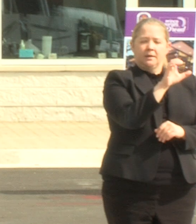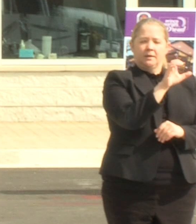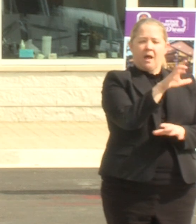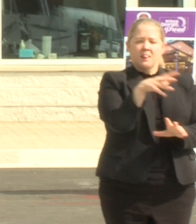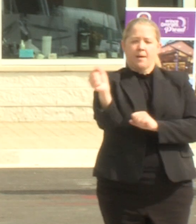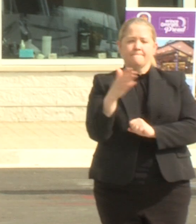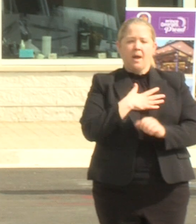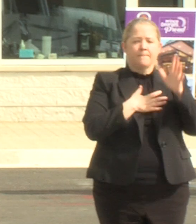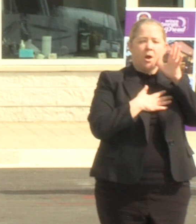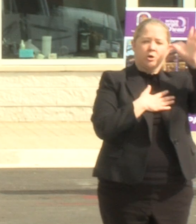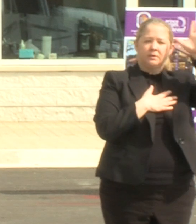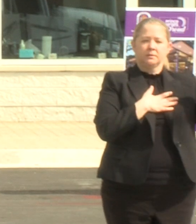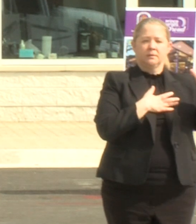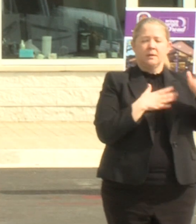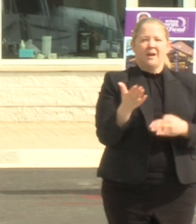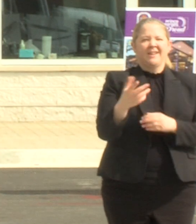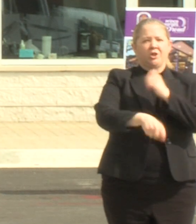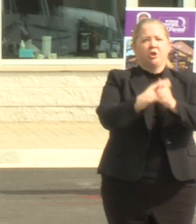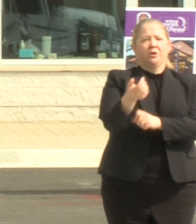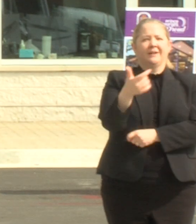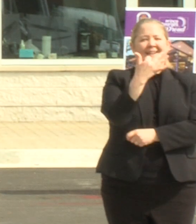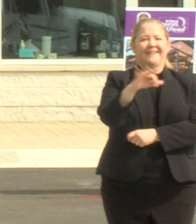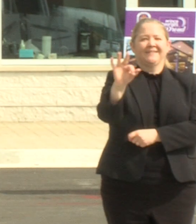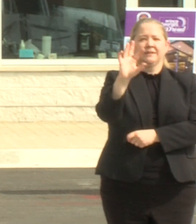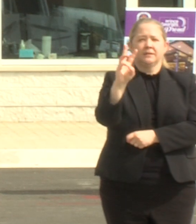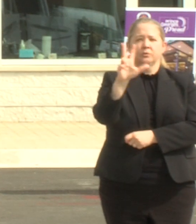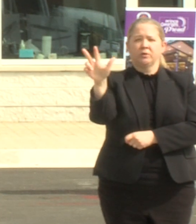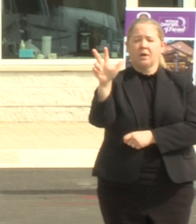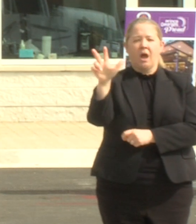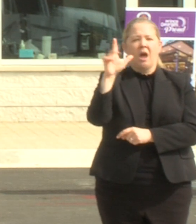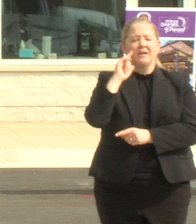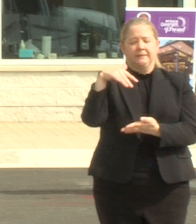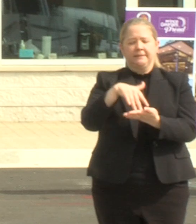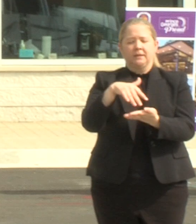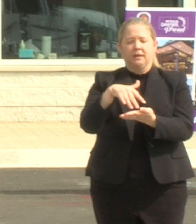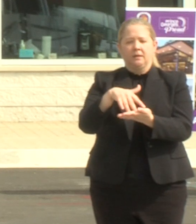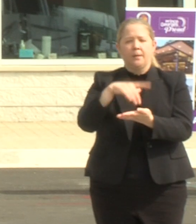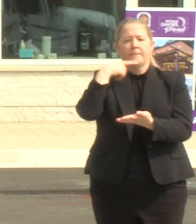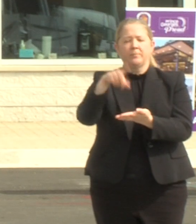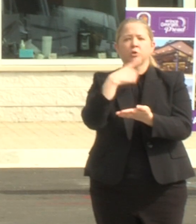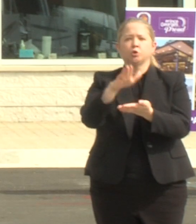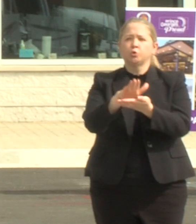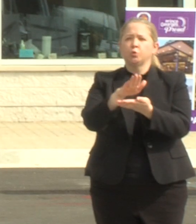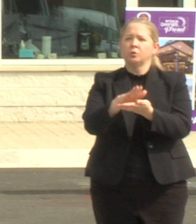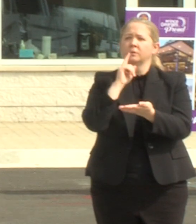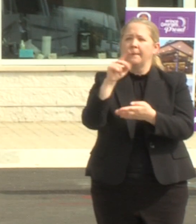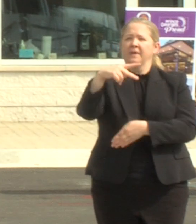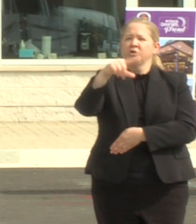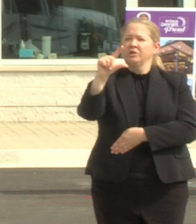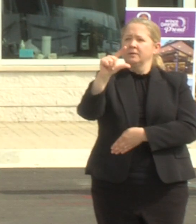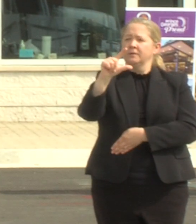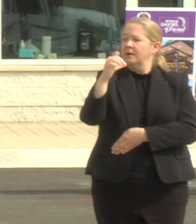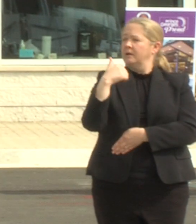back in 1963 and i was educated in the prince george county public schools i went to thomas g pullin i went for one